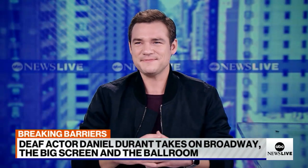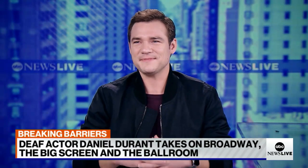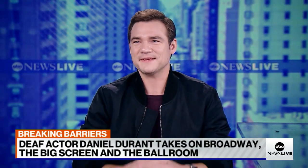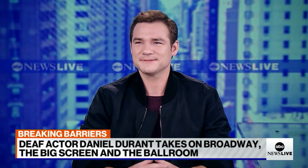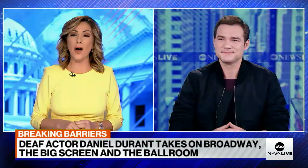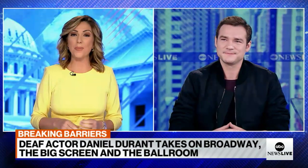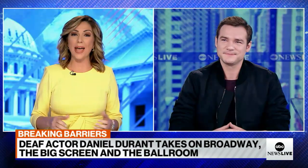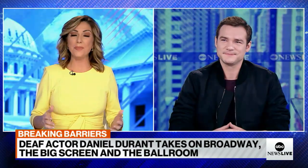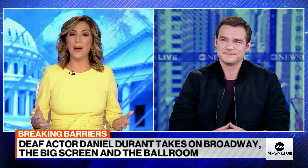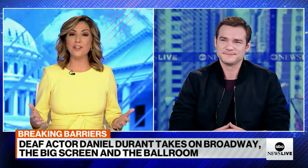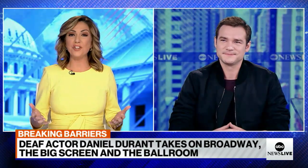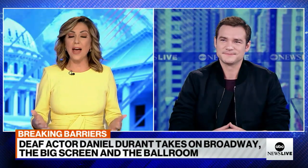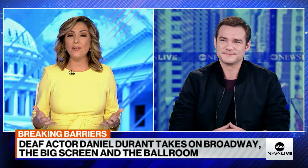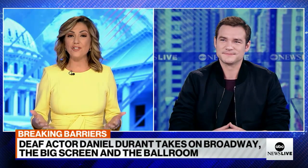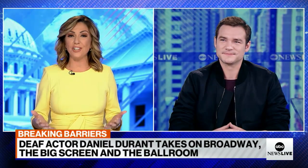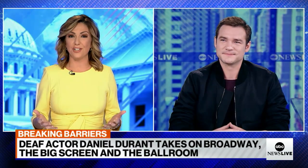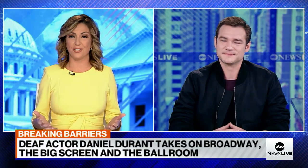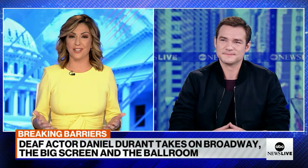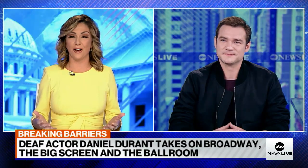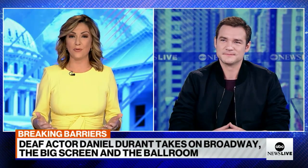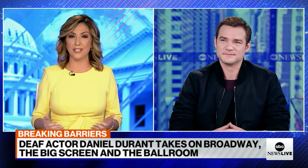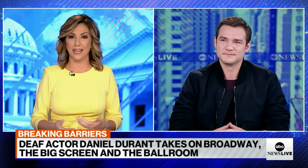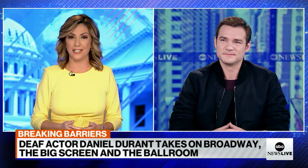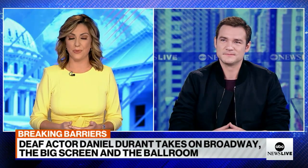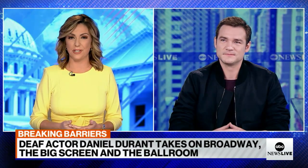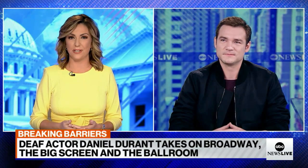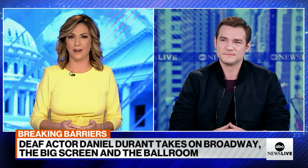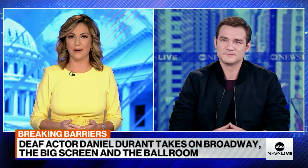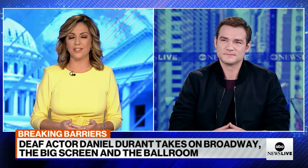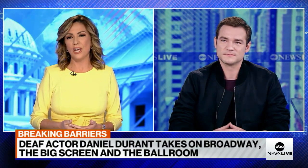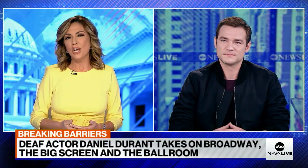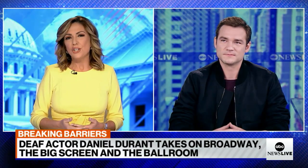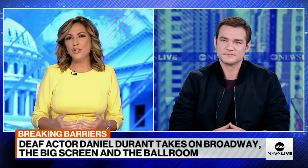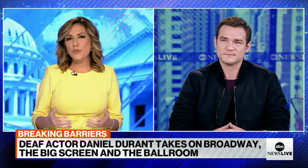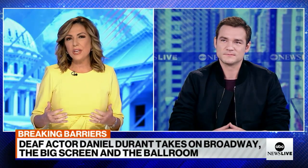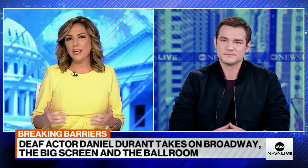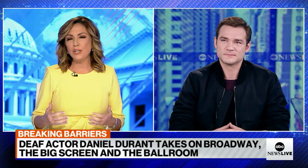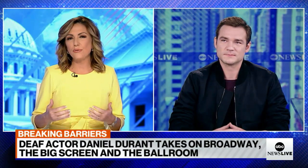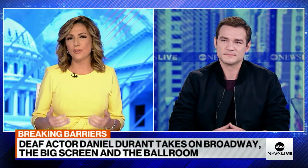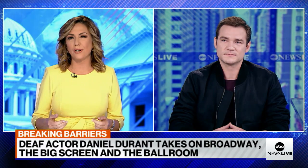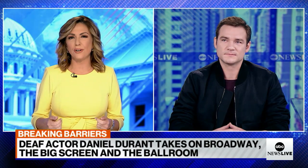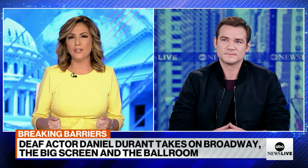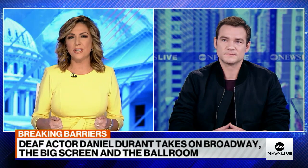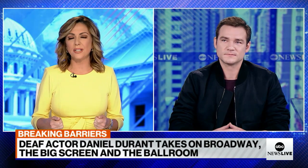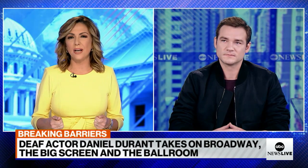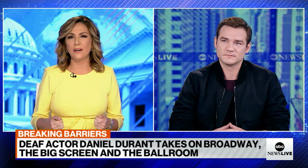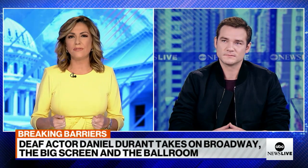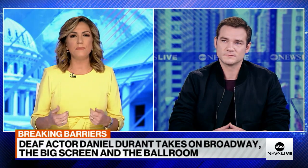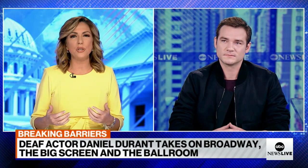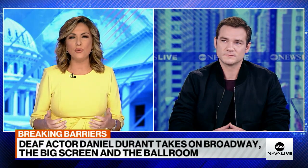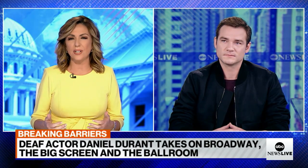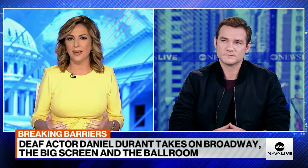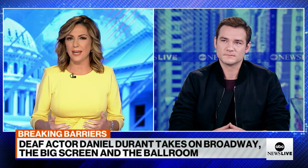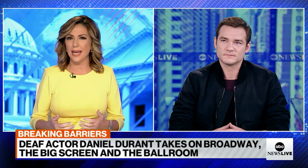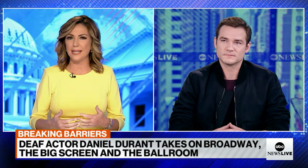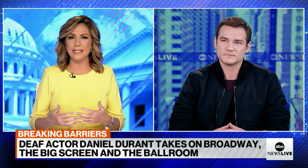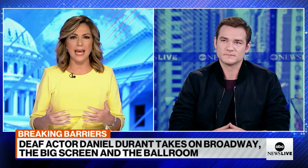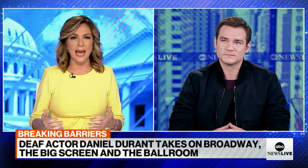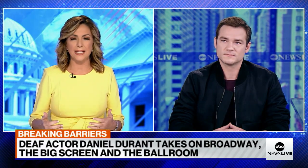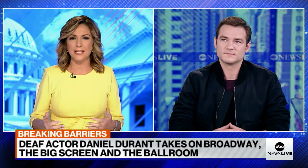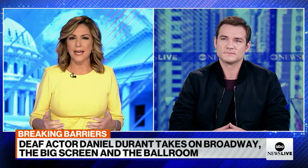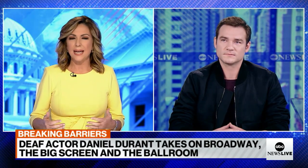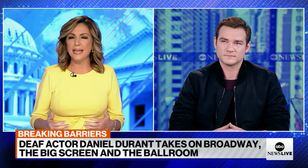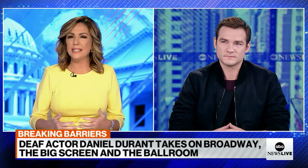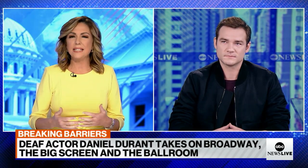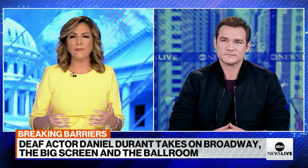you're doing an amazing job, and by challenging yourself with Dancing with the Stars, do you think you've learned to love music and